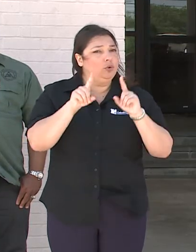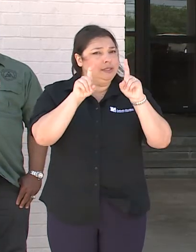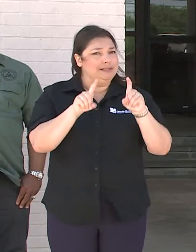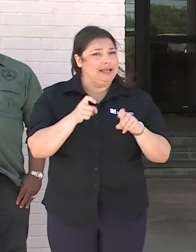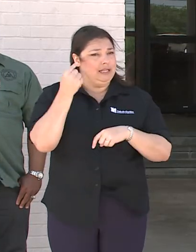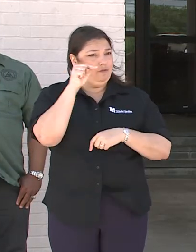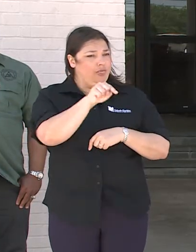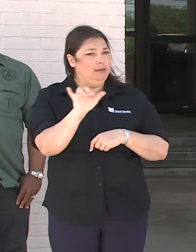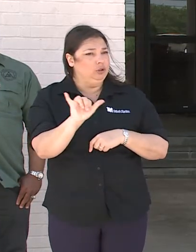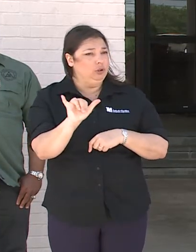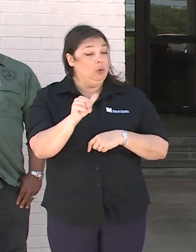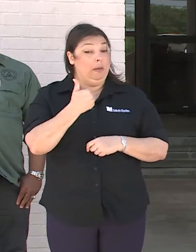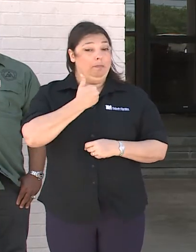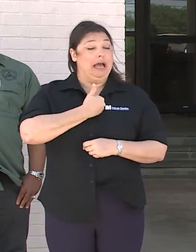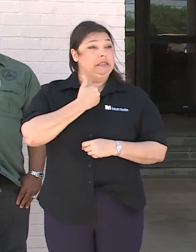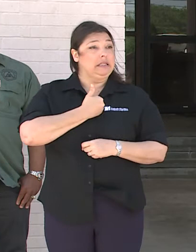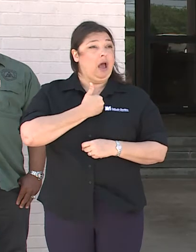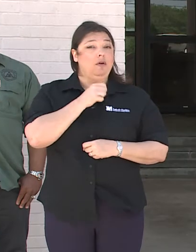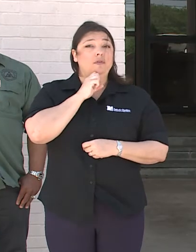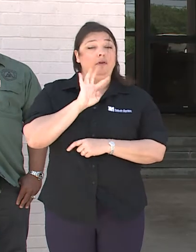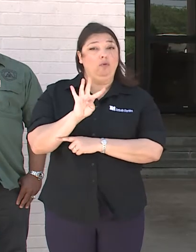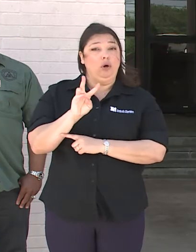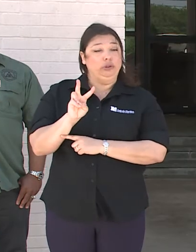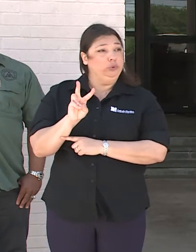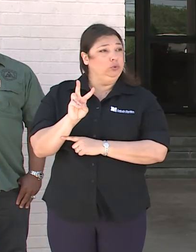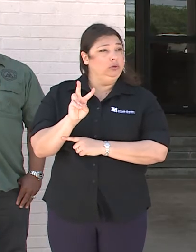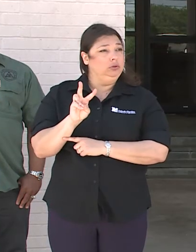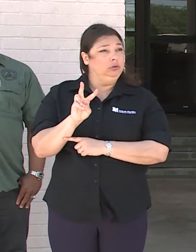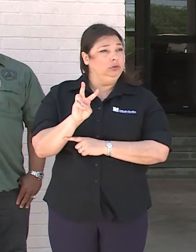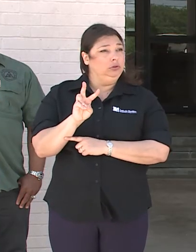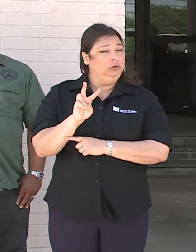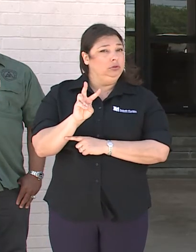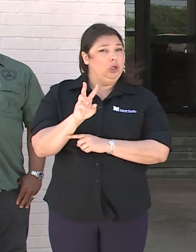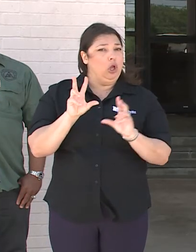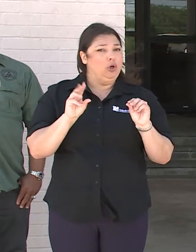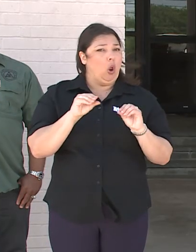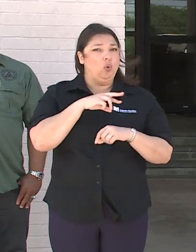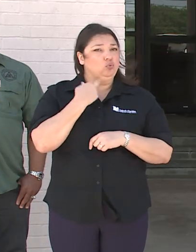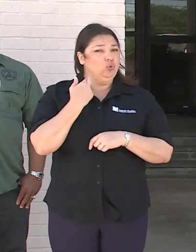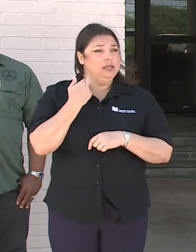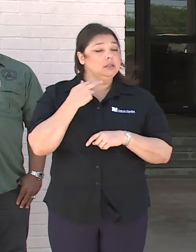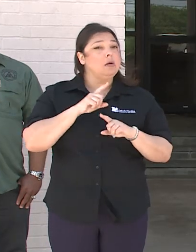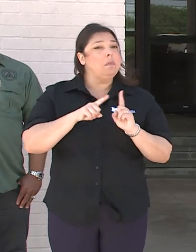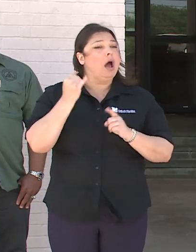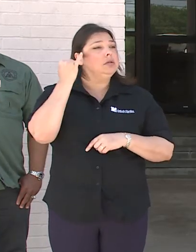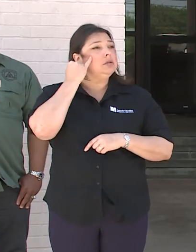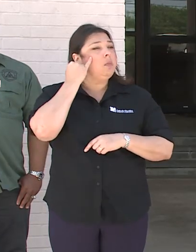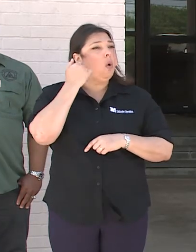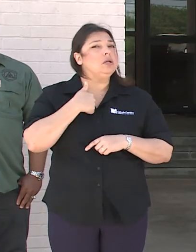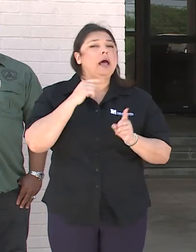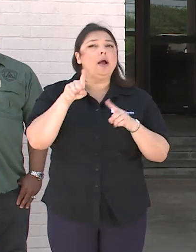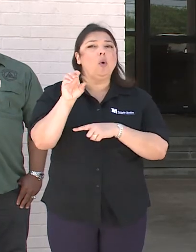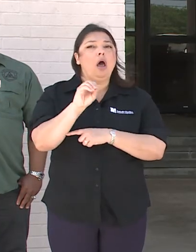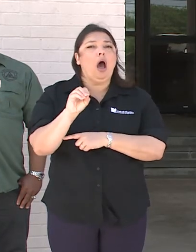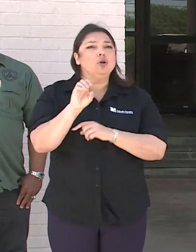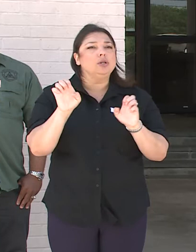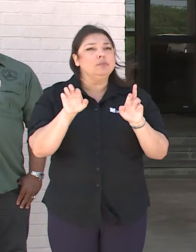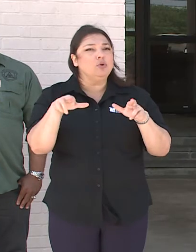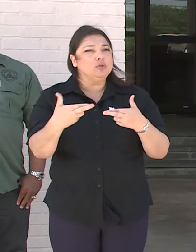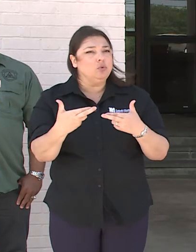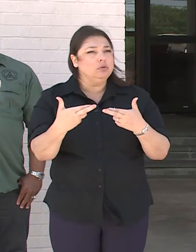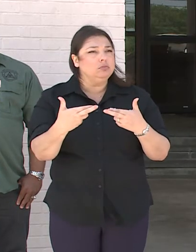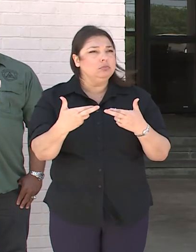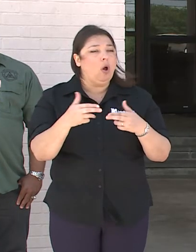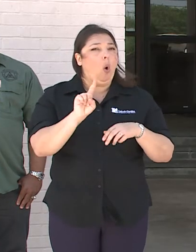them as well. Someone like myself, 42 years old without an underlying risk factor, if I would go to Ochsner ER and